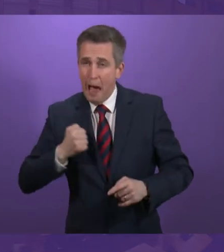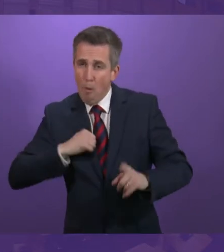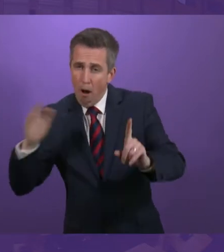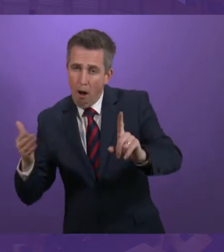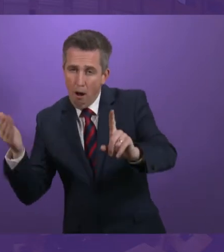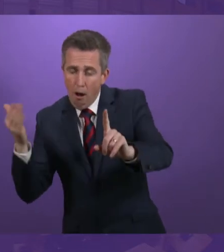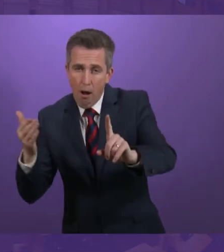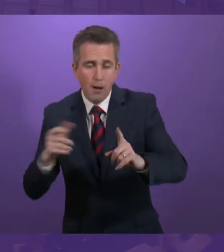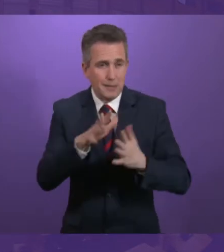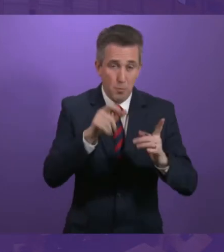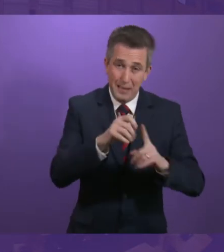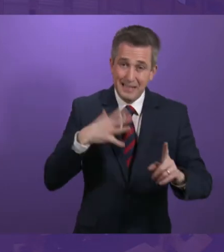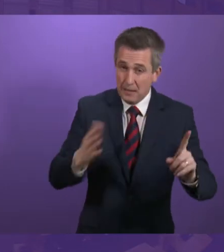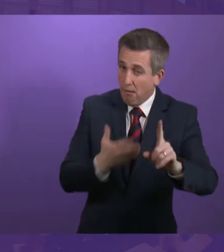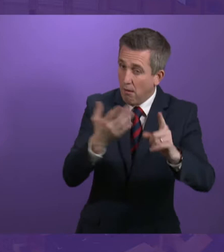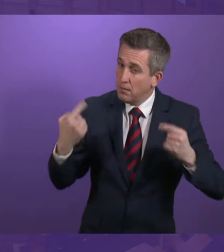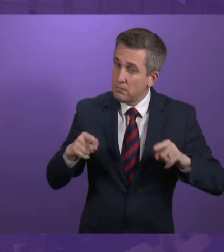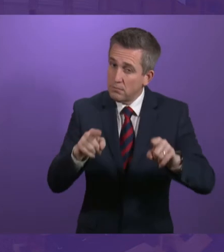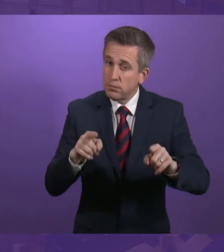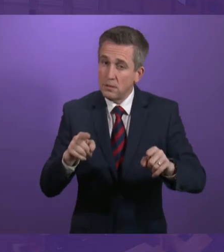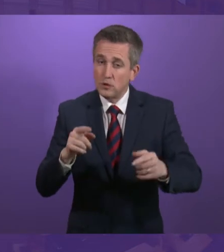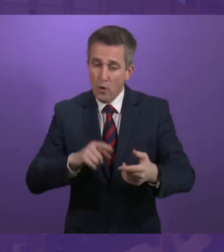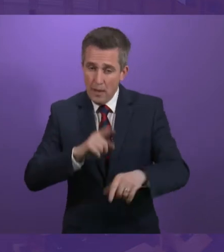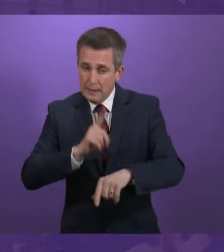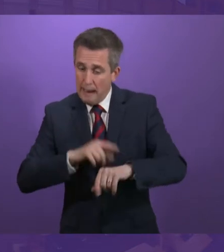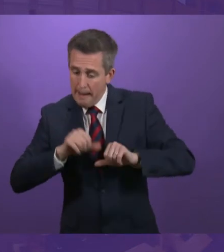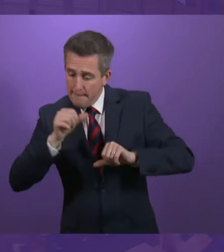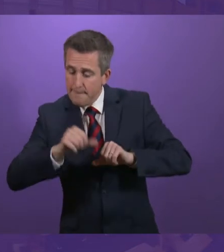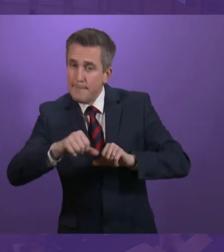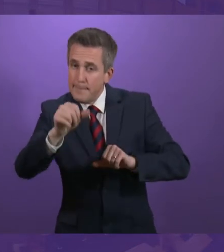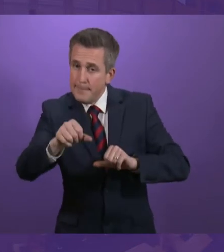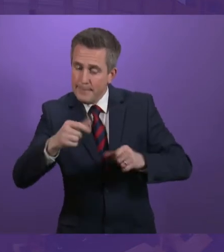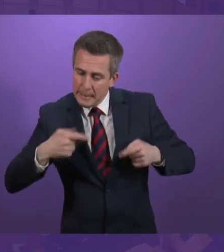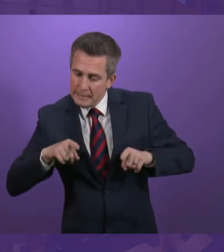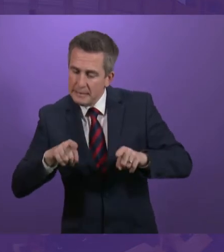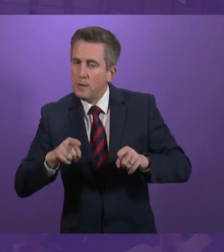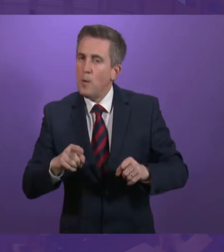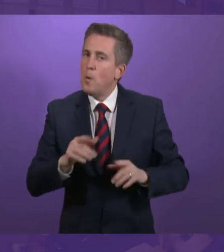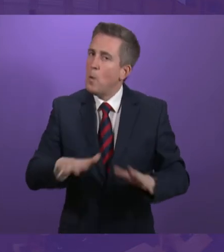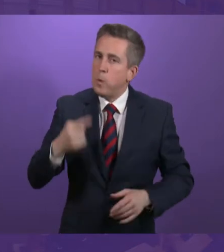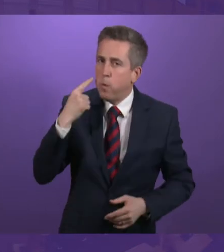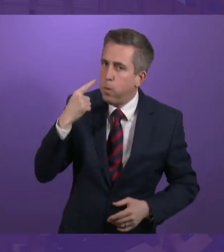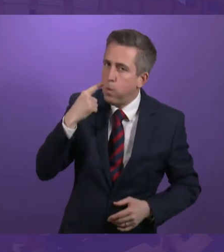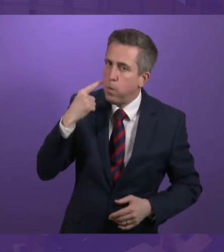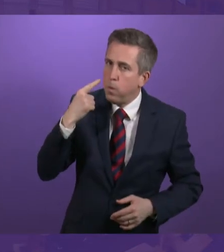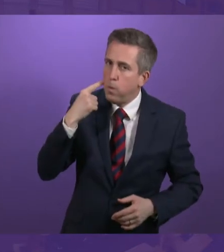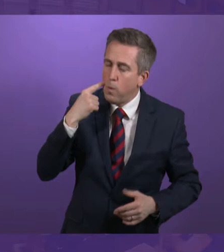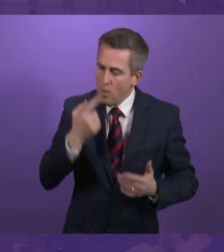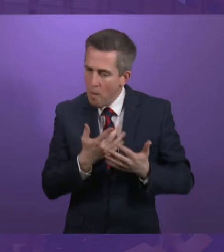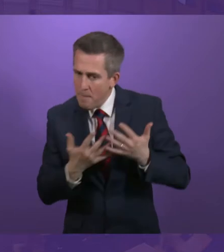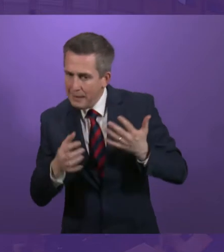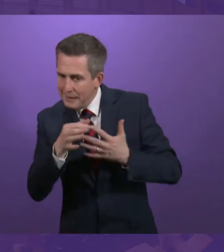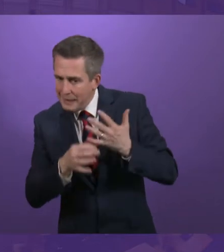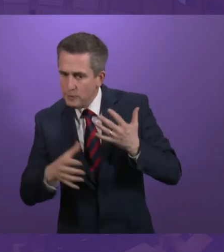pace. The time scales I've set out remaining the time scales I've set out remain very challenging and there are many unknowns both